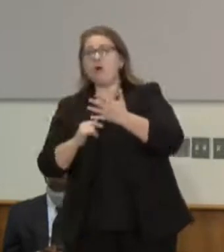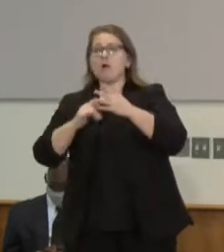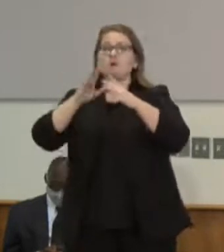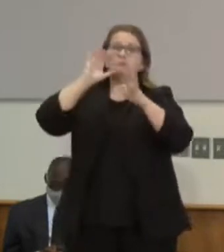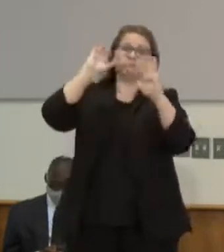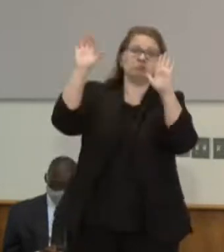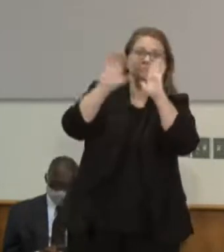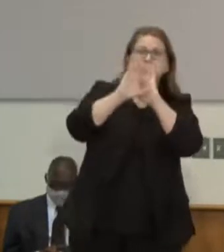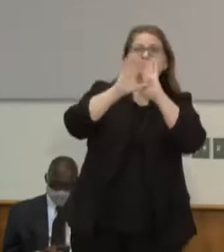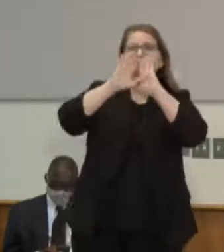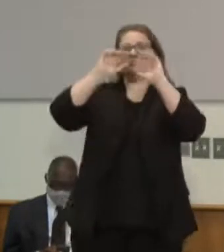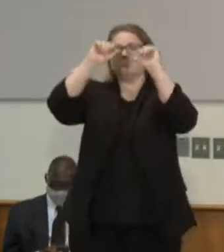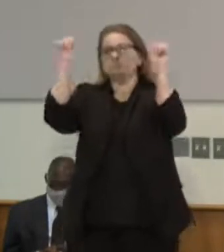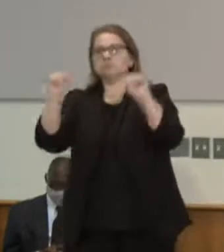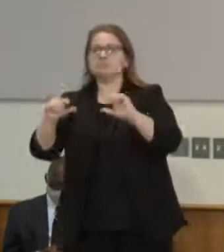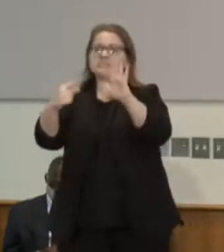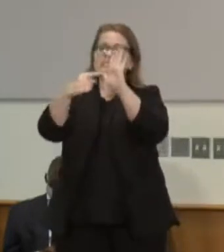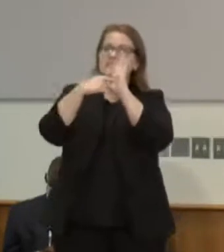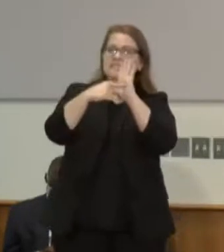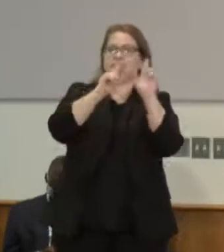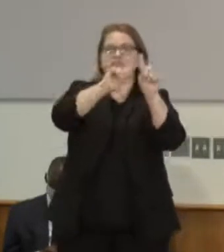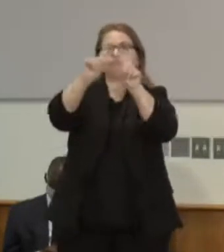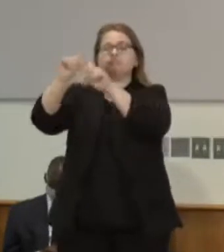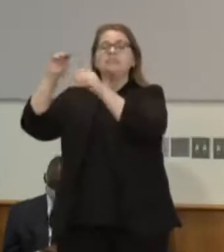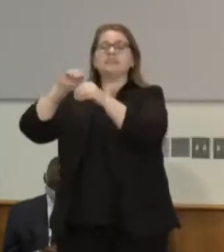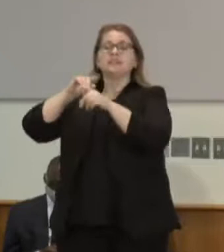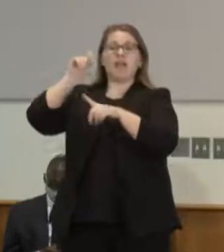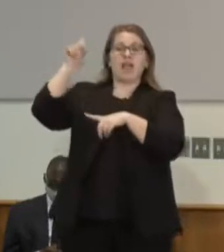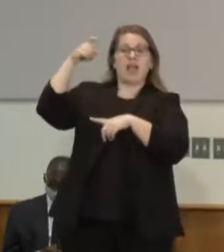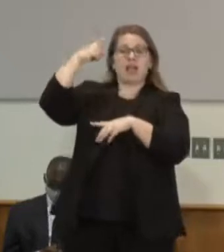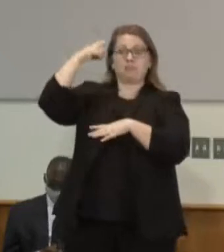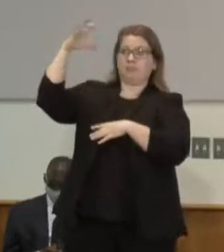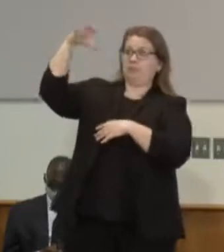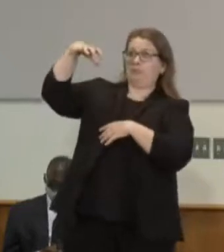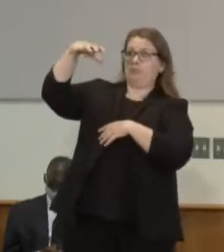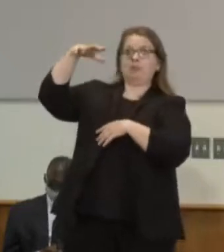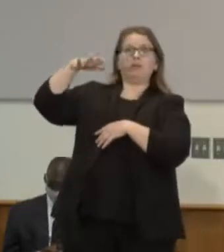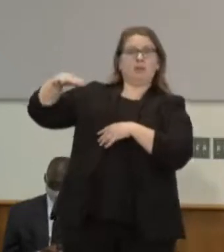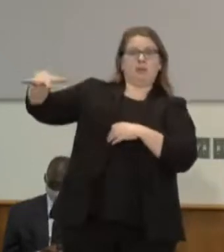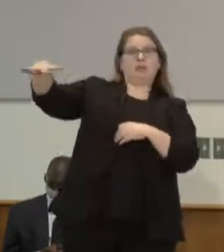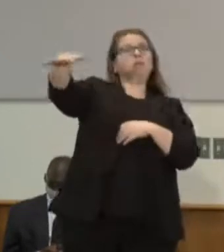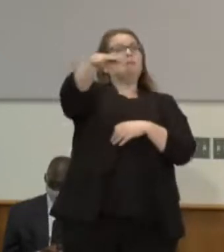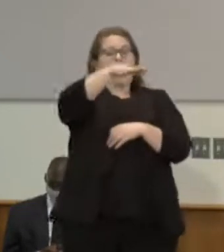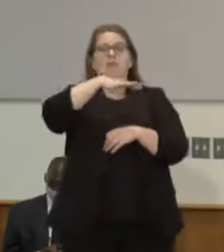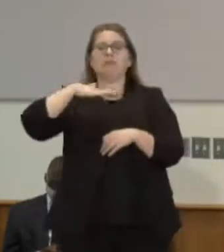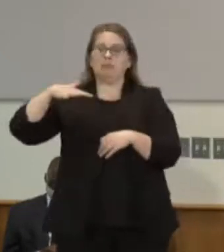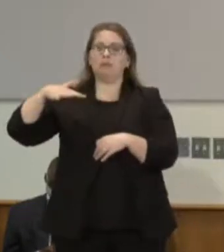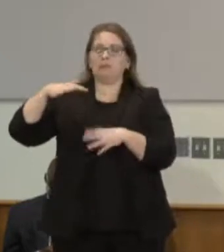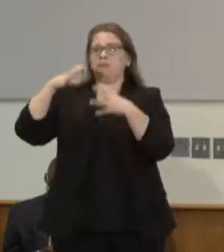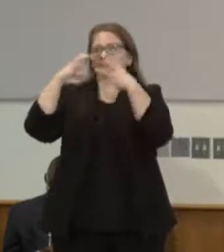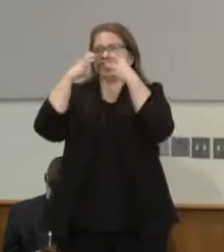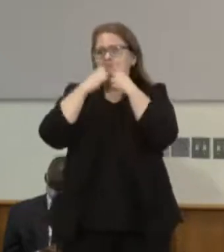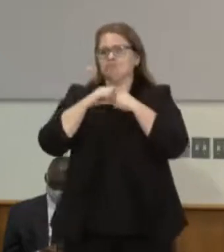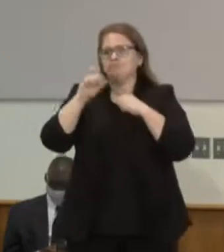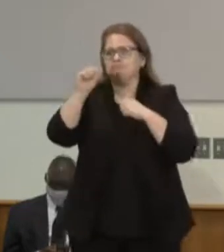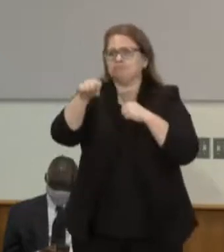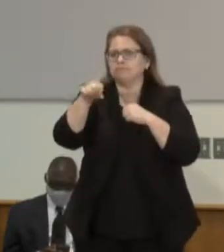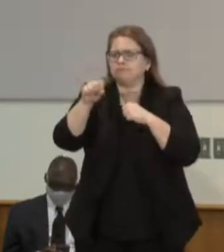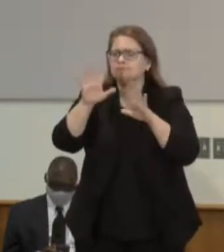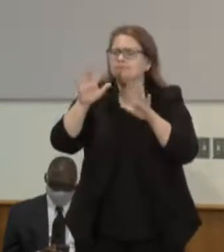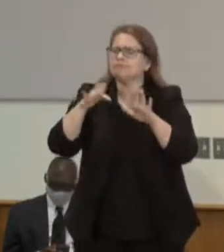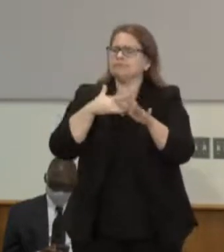symbols within the capitol building and on the capitol grounds all Minnesotans should feel safe